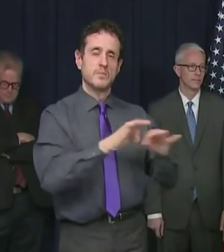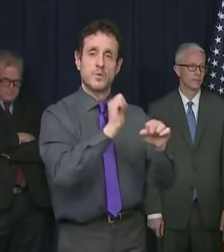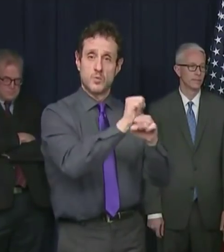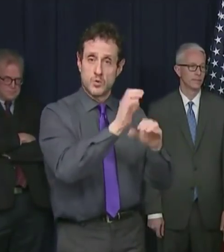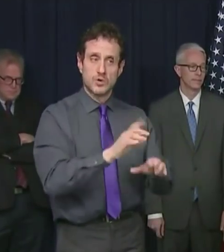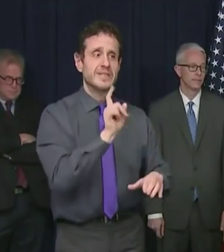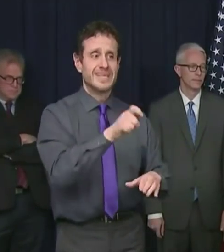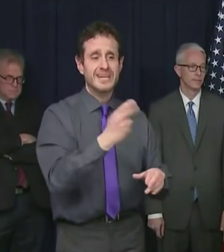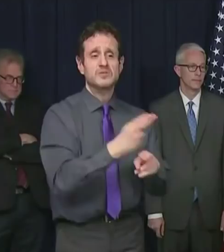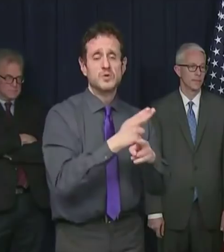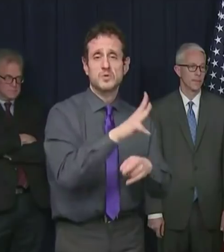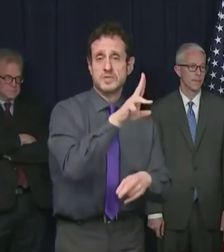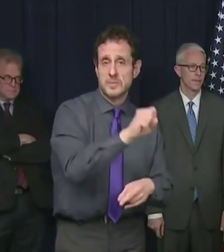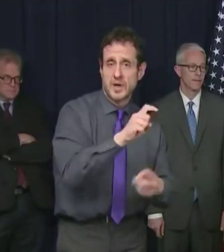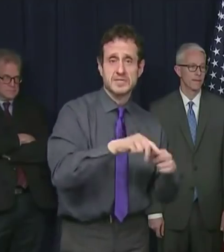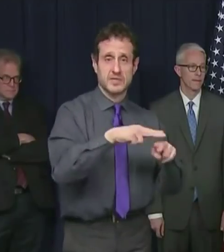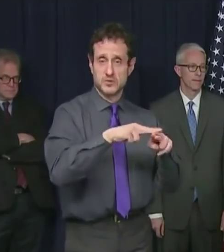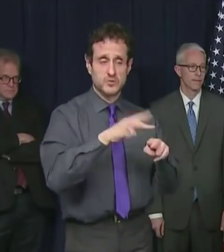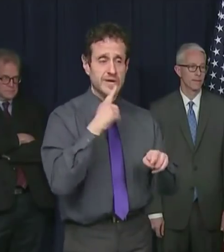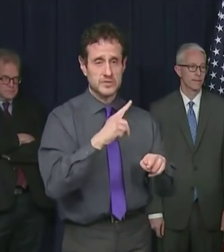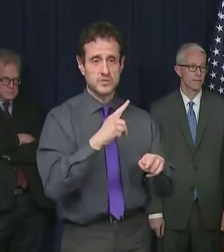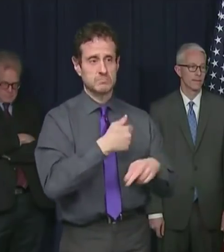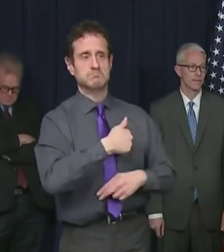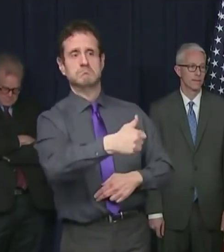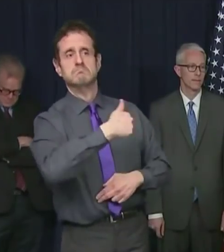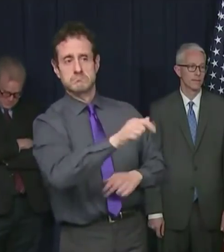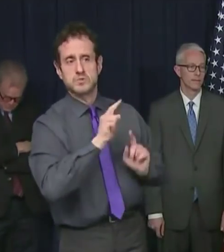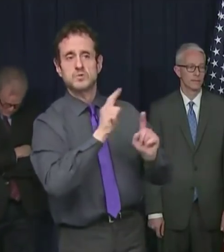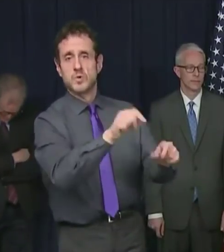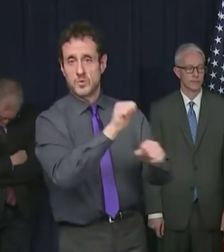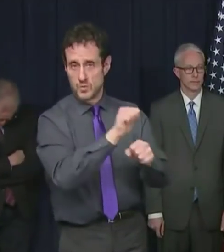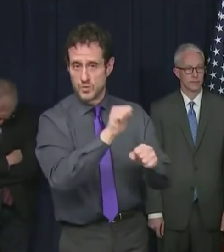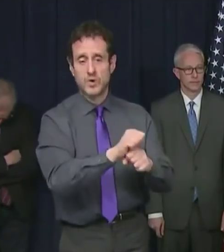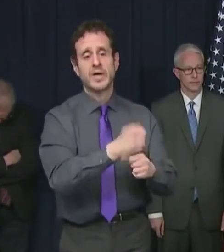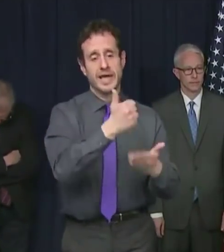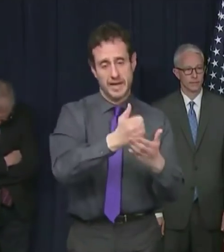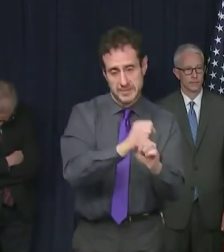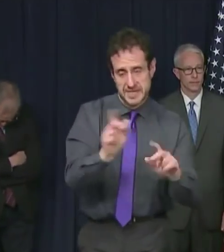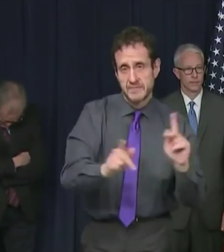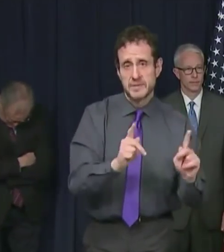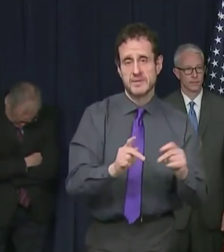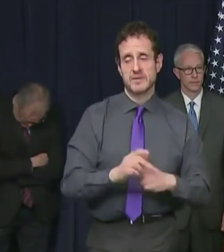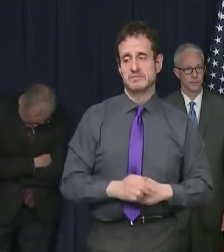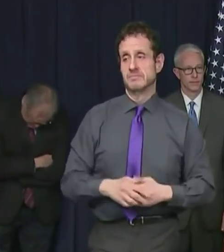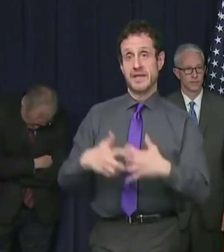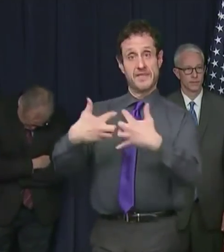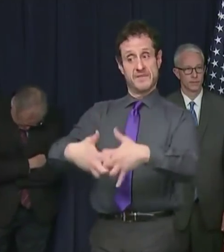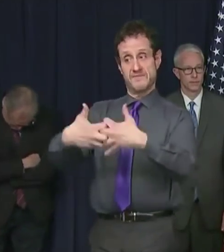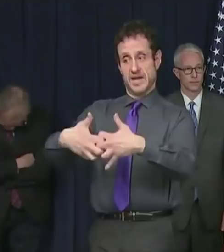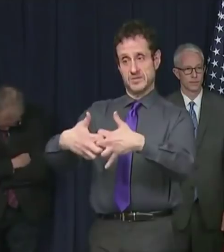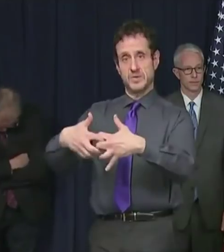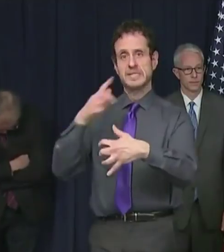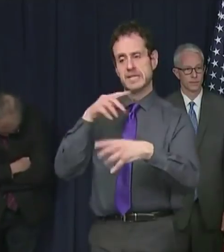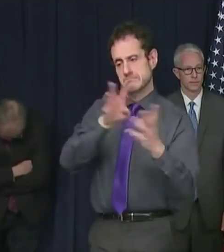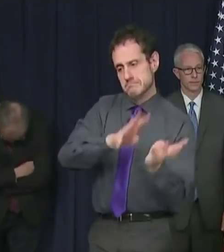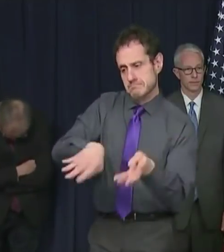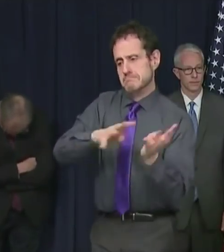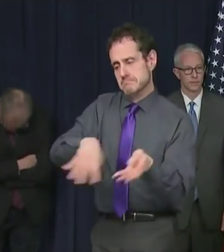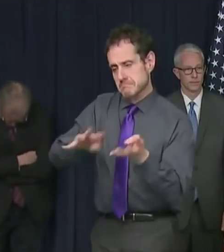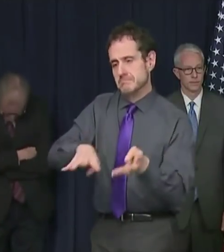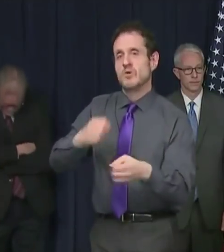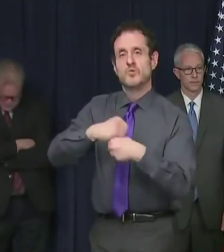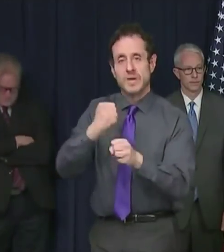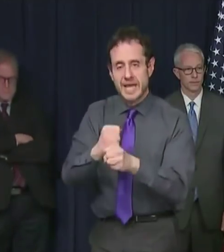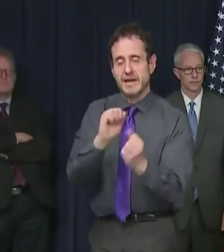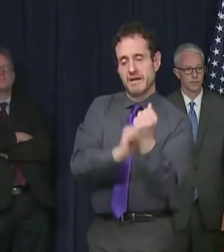transportation in order to safely get from where they need to go. We can give our factories time to ramp up production of all that PPE